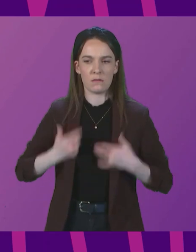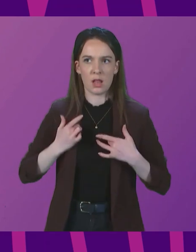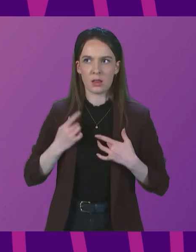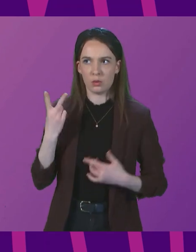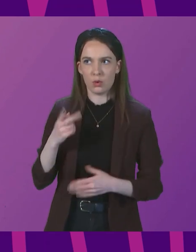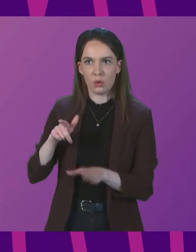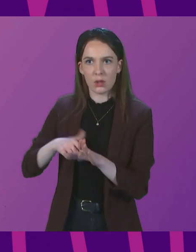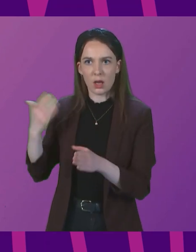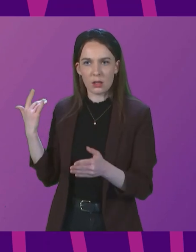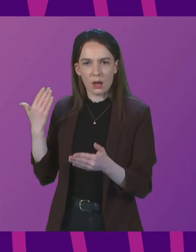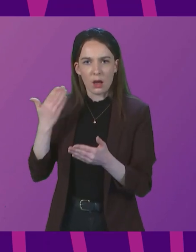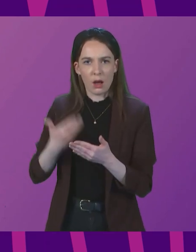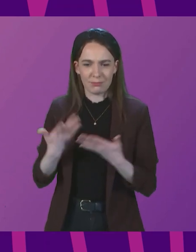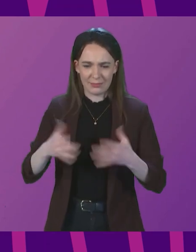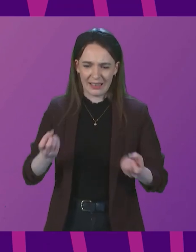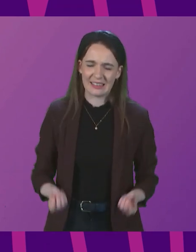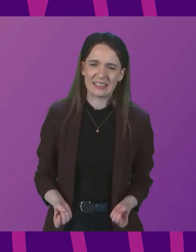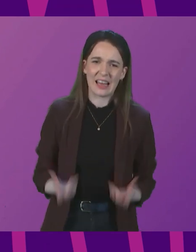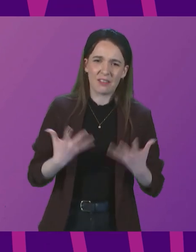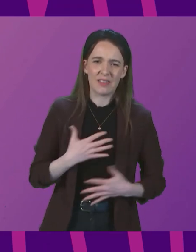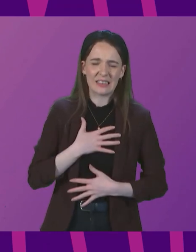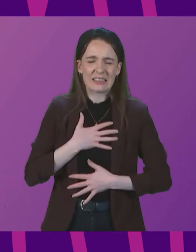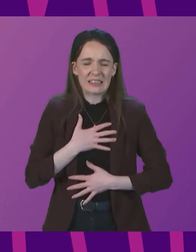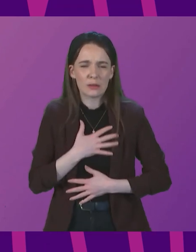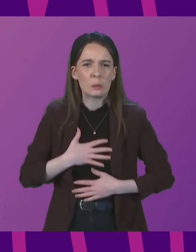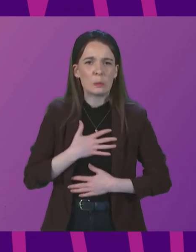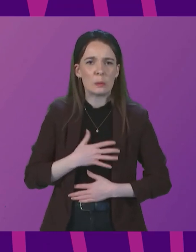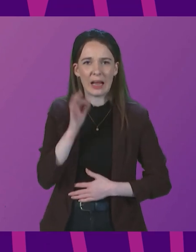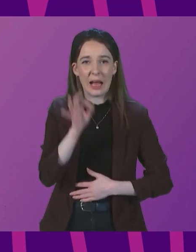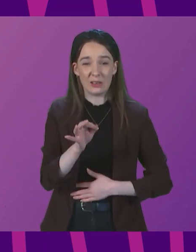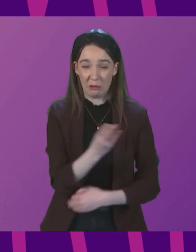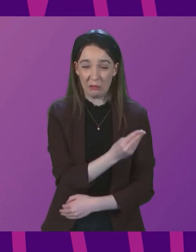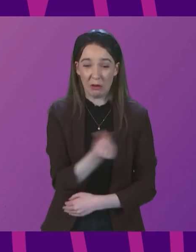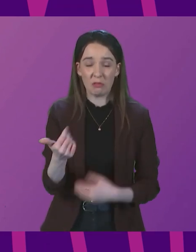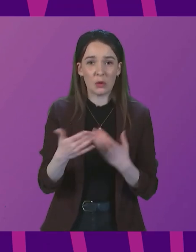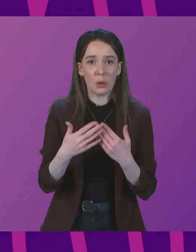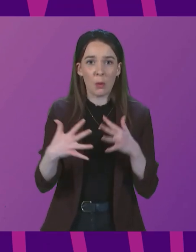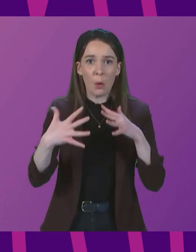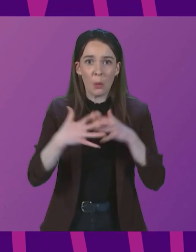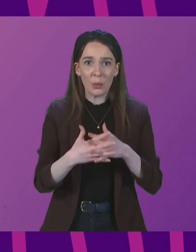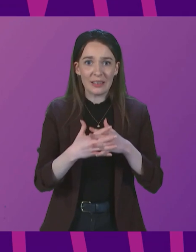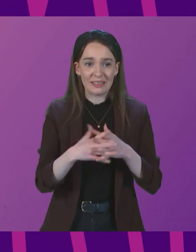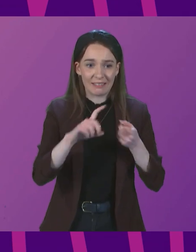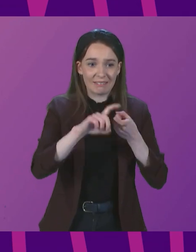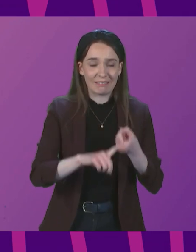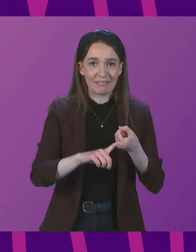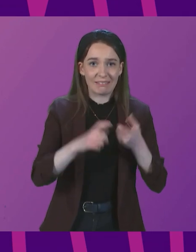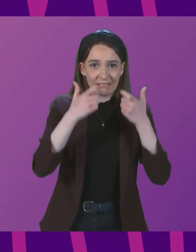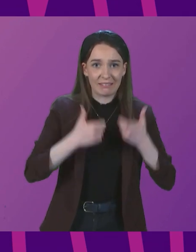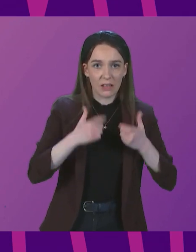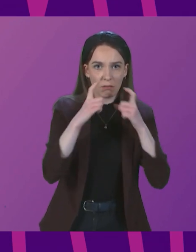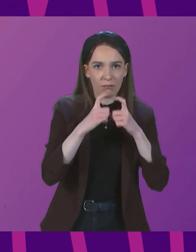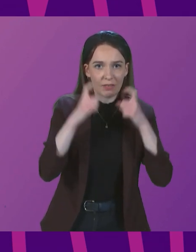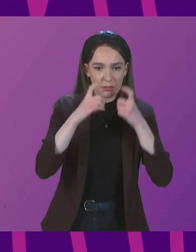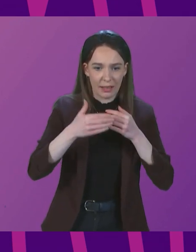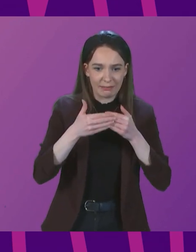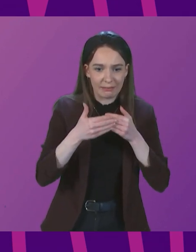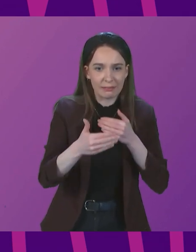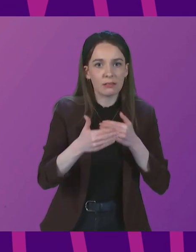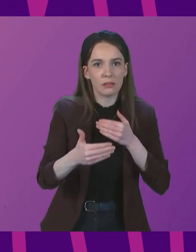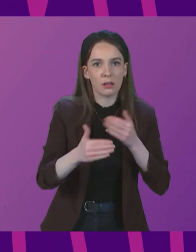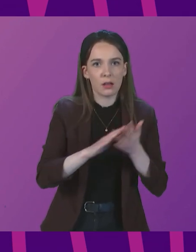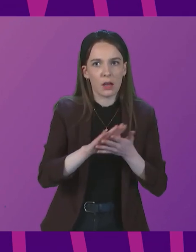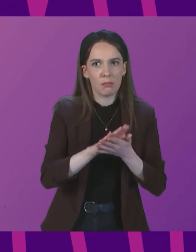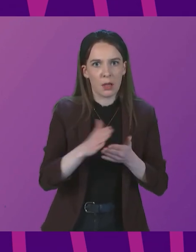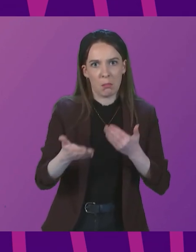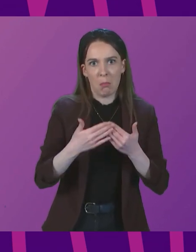the past couple of years, then being asked to do that for a couple more weeks, I think is something the vast majority of people accept whether or not they